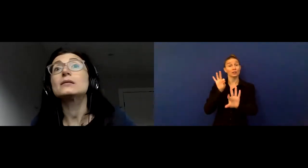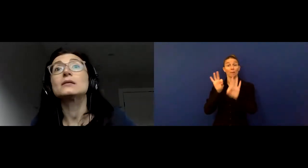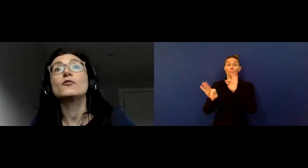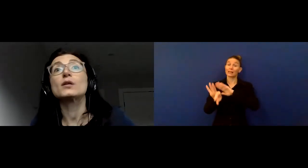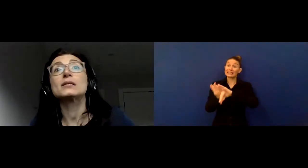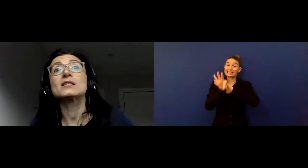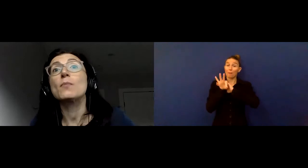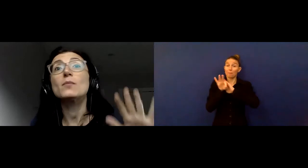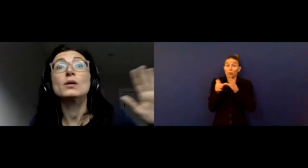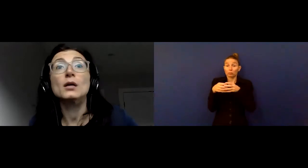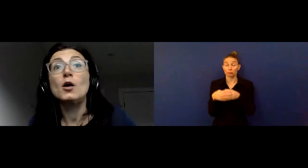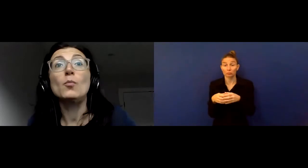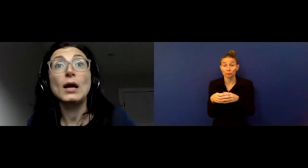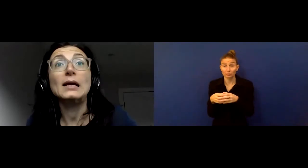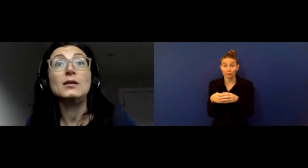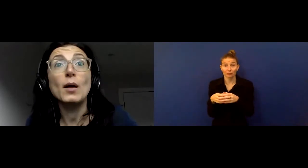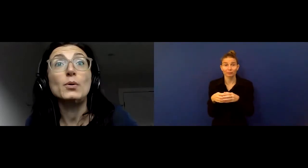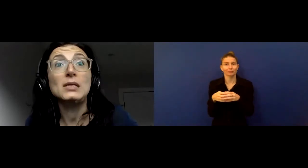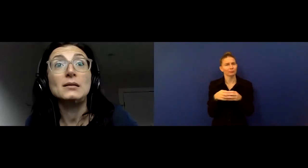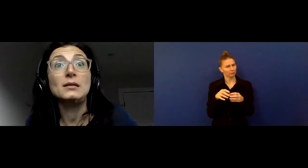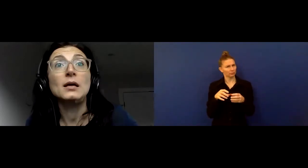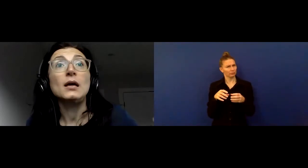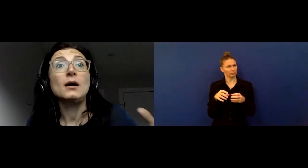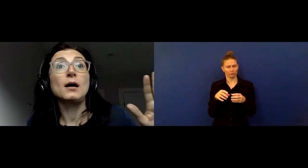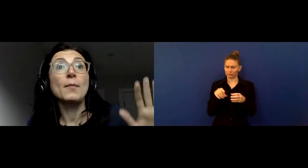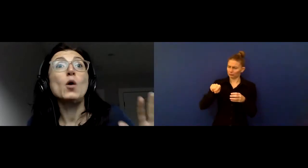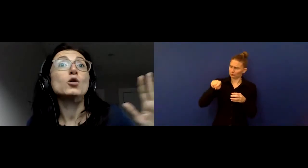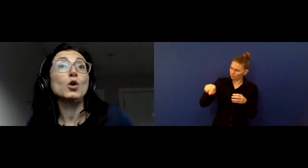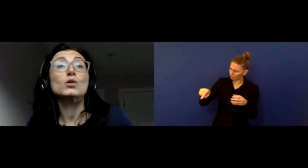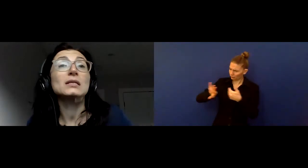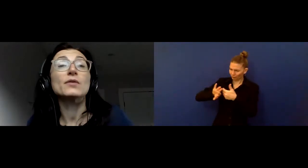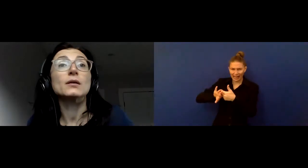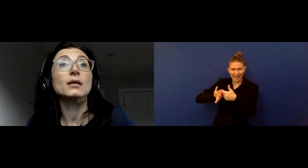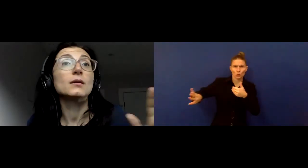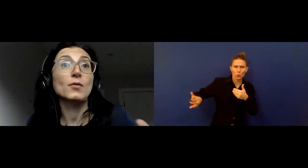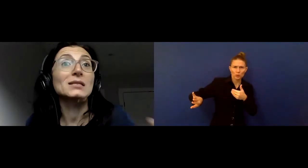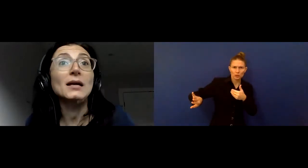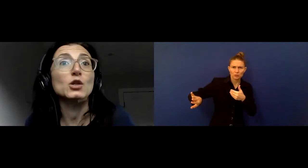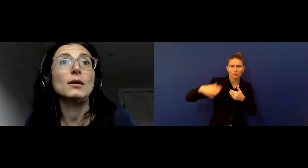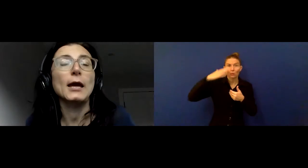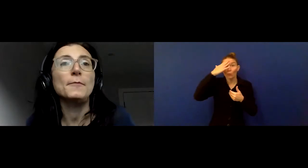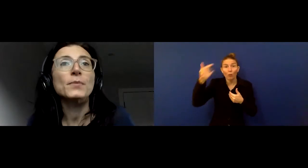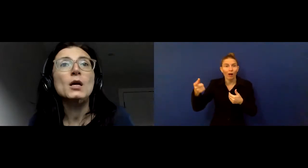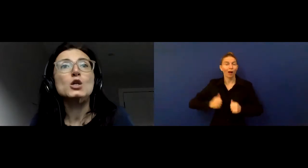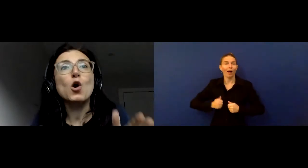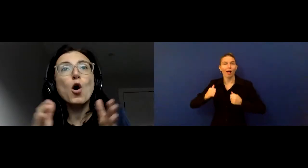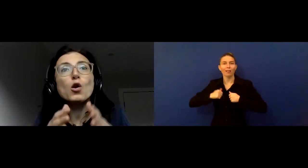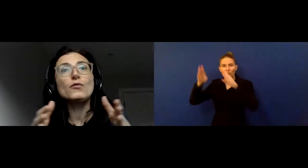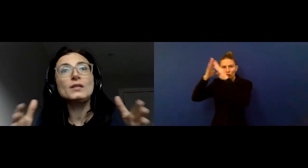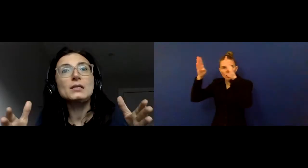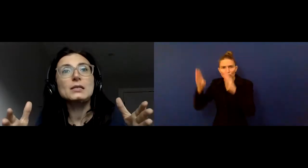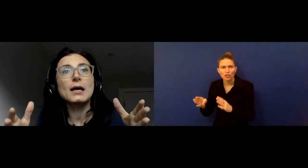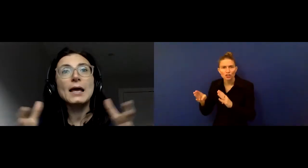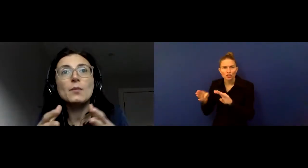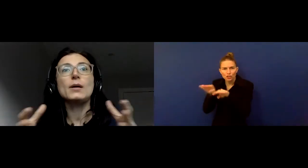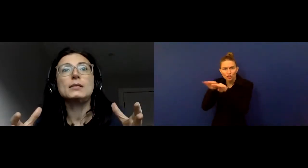disability that, for instance, might be more likely represented among those living in residential care. So all